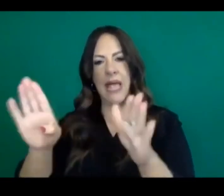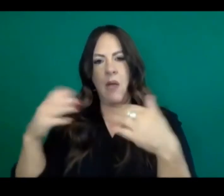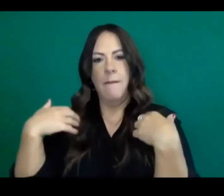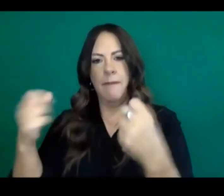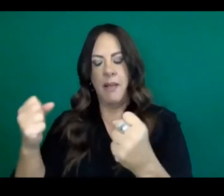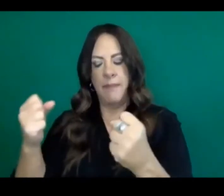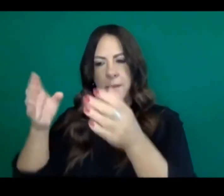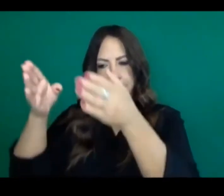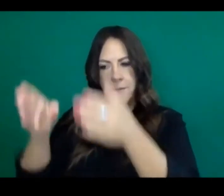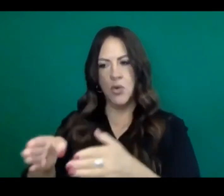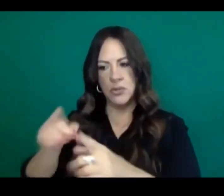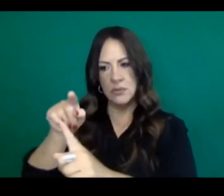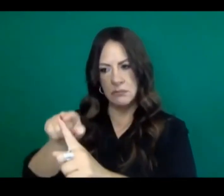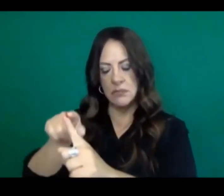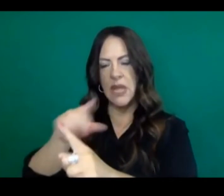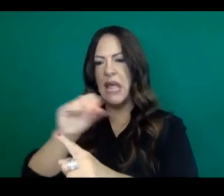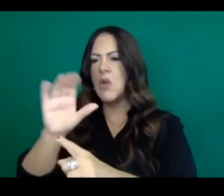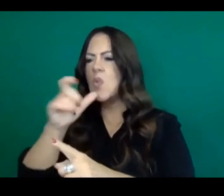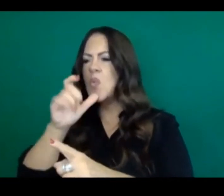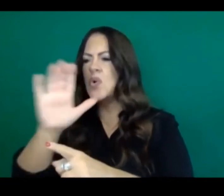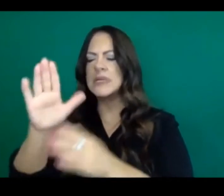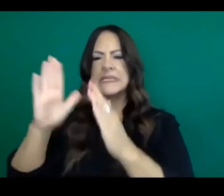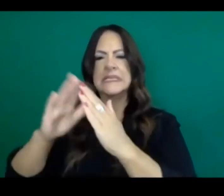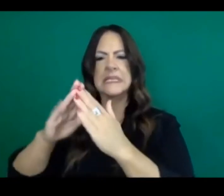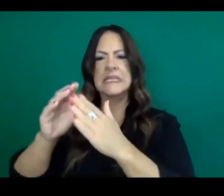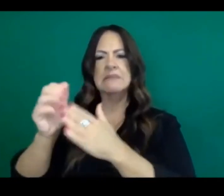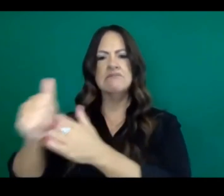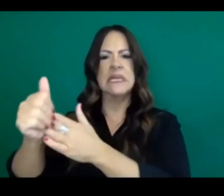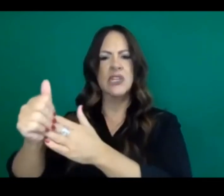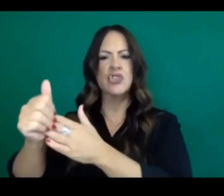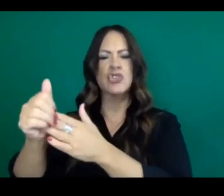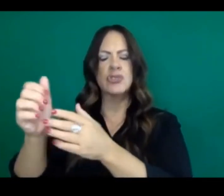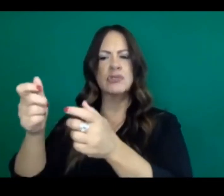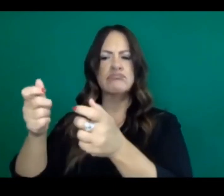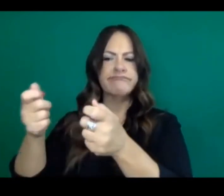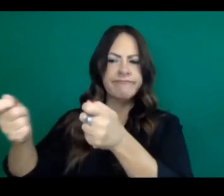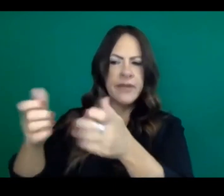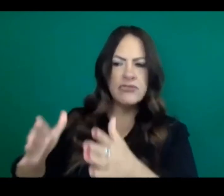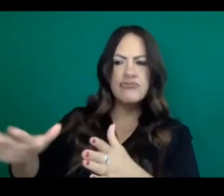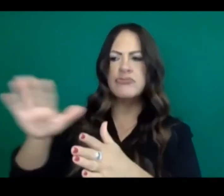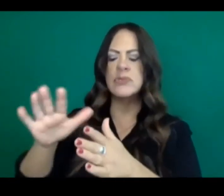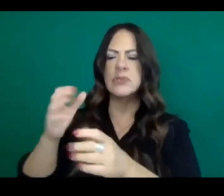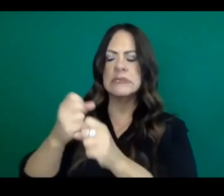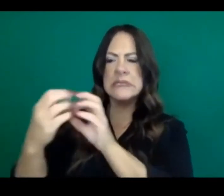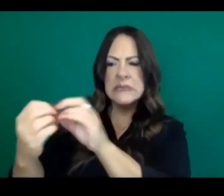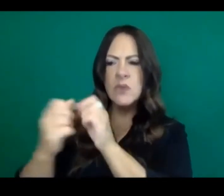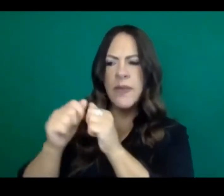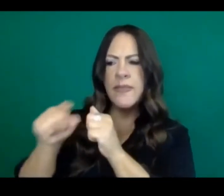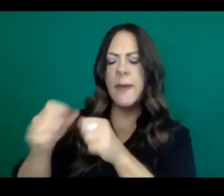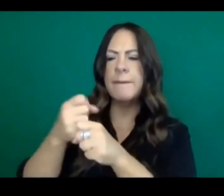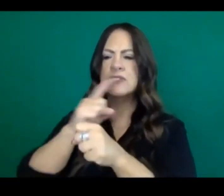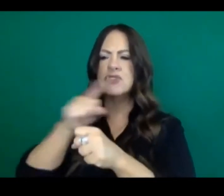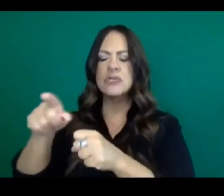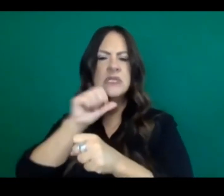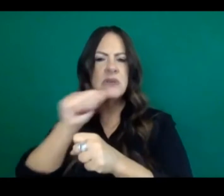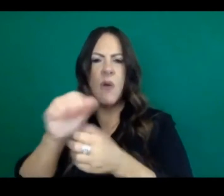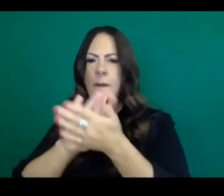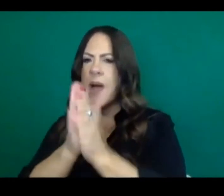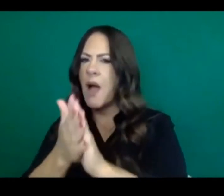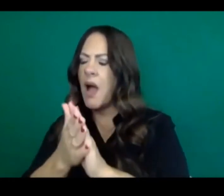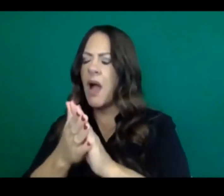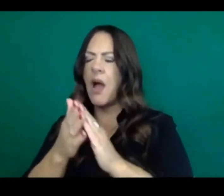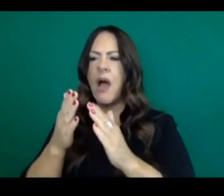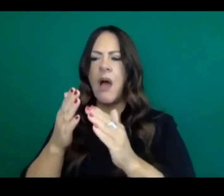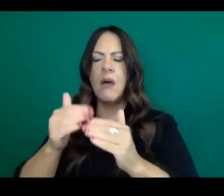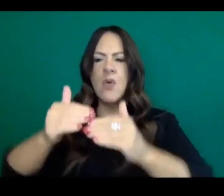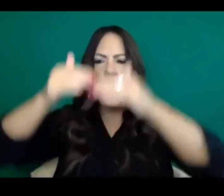there as well, to determine how we make sure we don't see big surges in case numbers, we don't overwhelm the local hospital